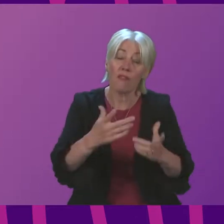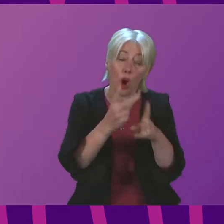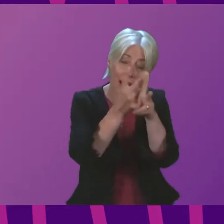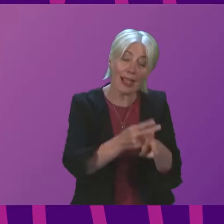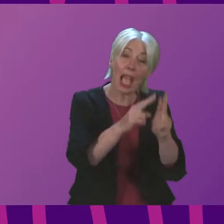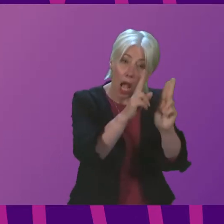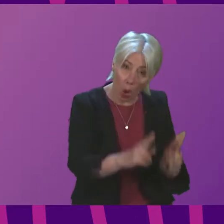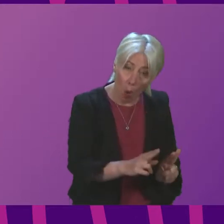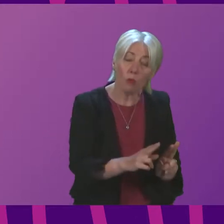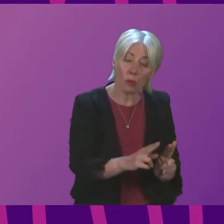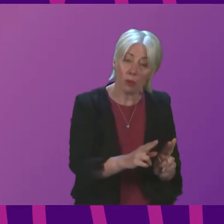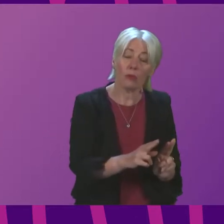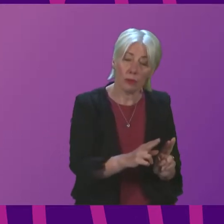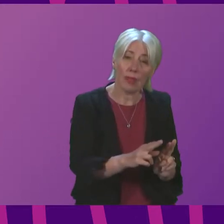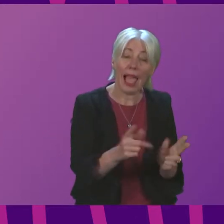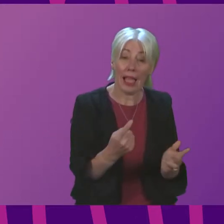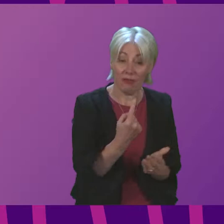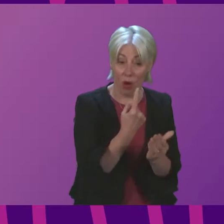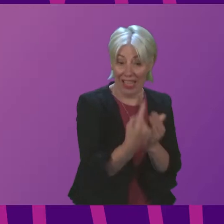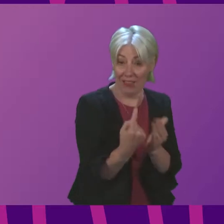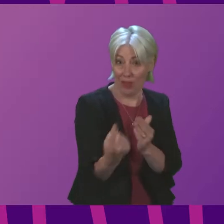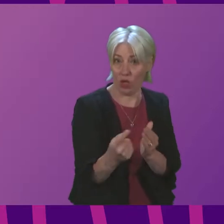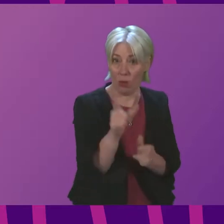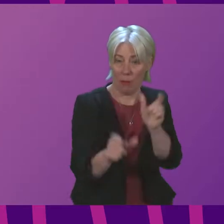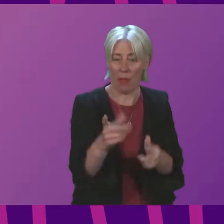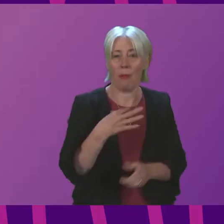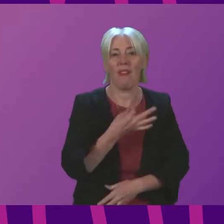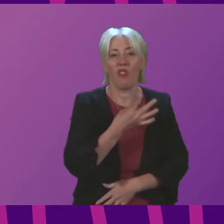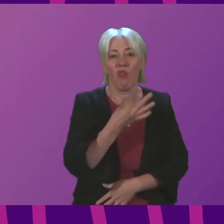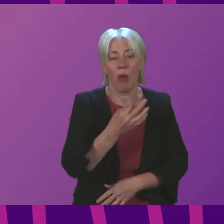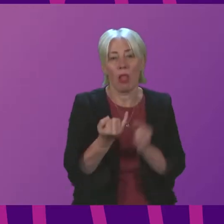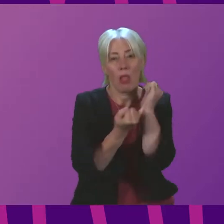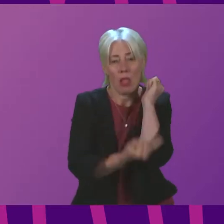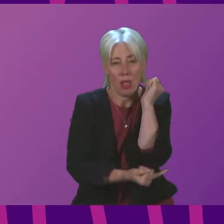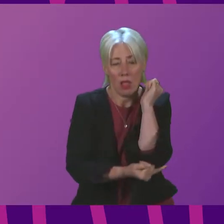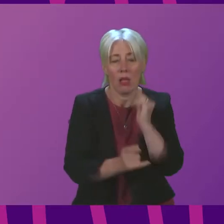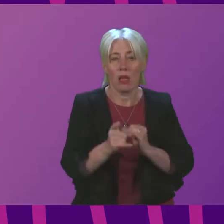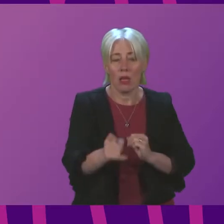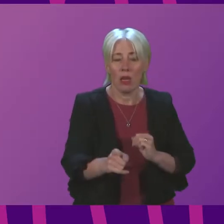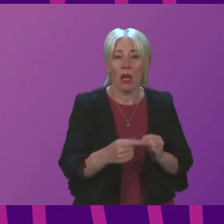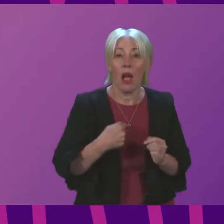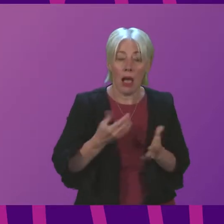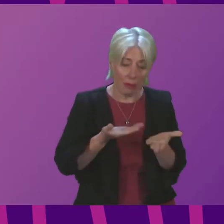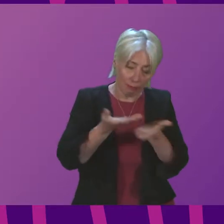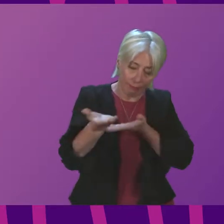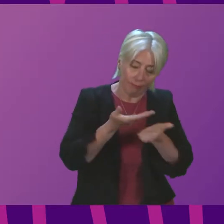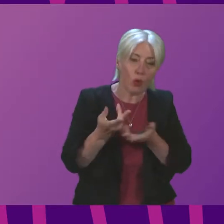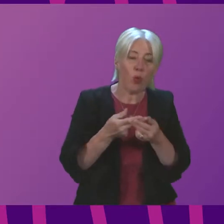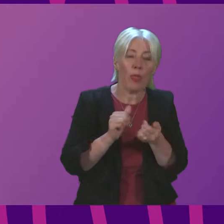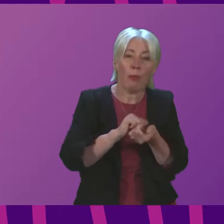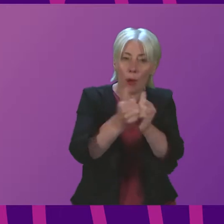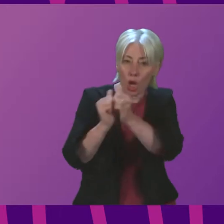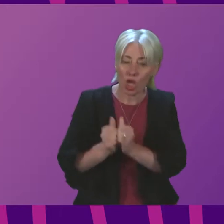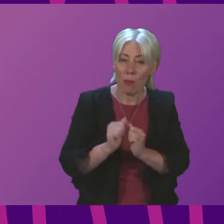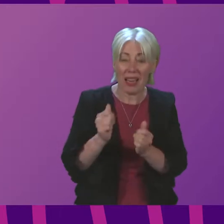homes and for those individuals with vulnerabilities in my discussions with the local resilience partnership in